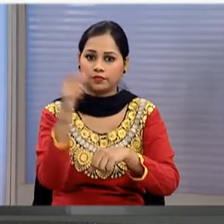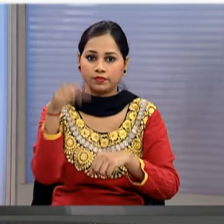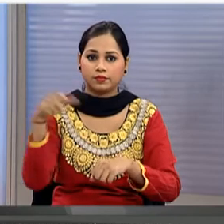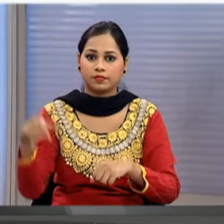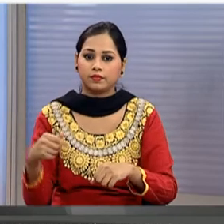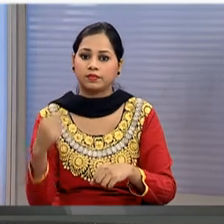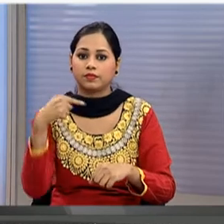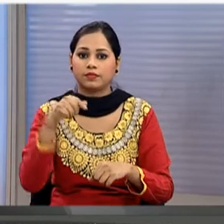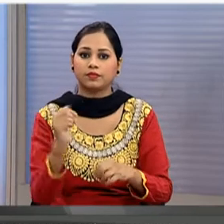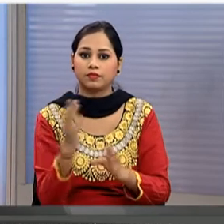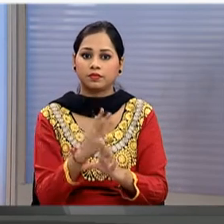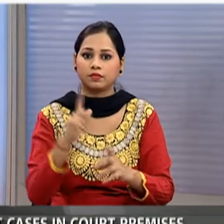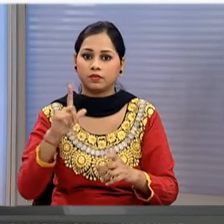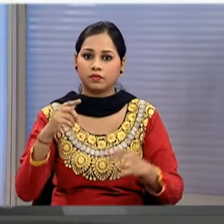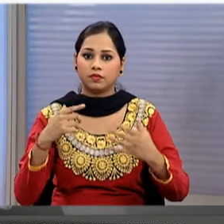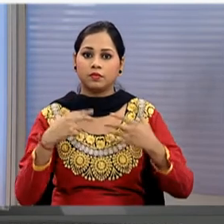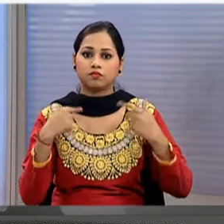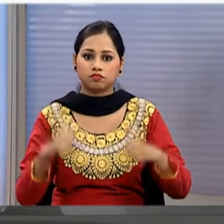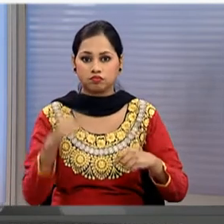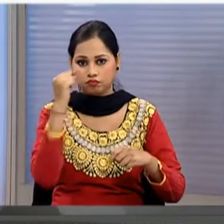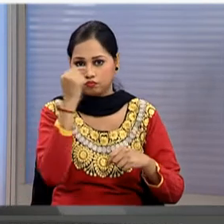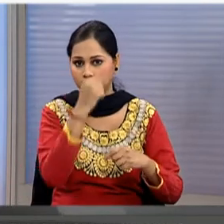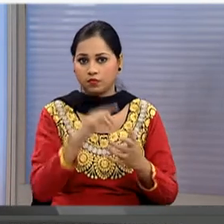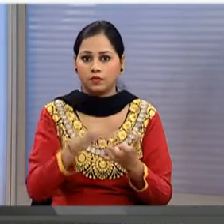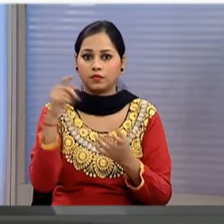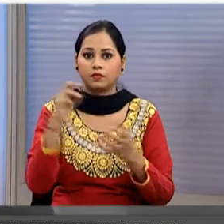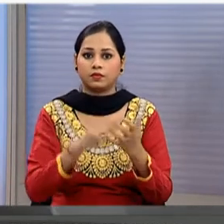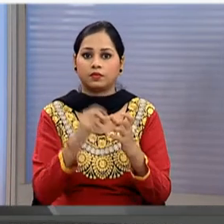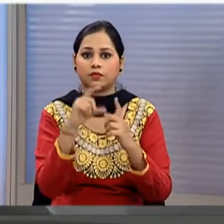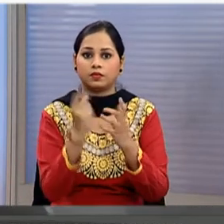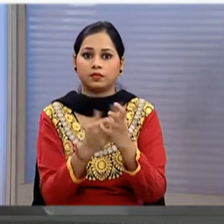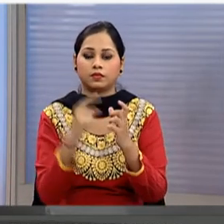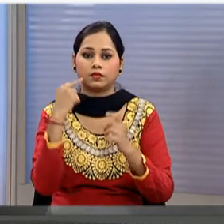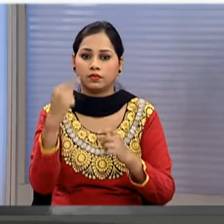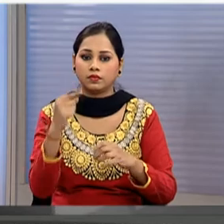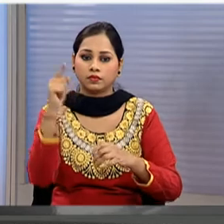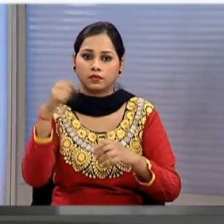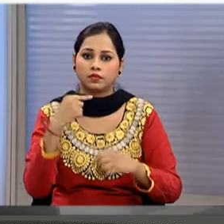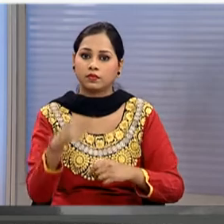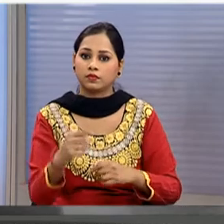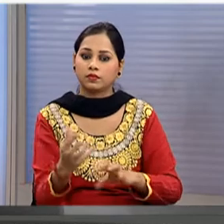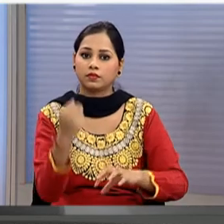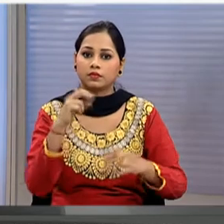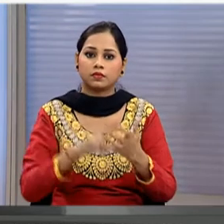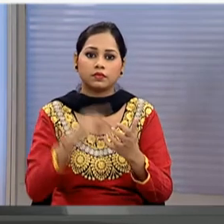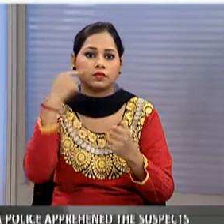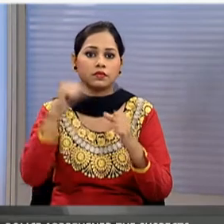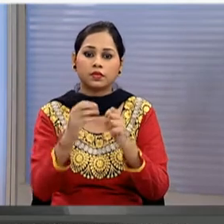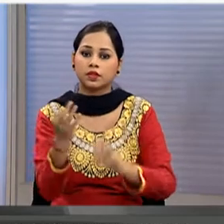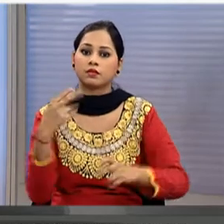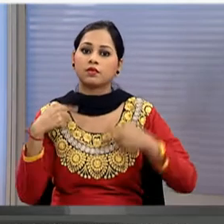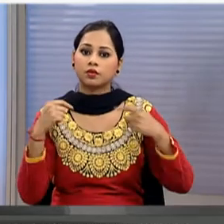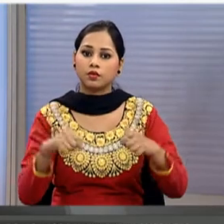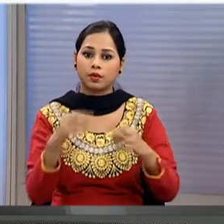will be produced before the local courts in Chennai and Madurai for seeking transit remand for taking them to NIA special